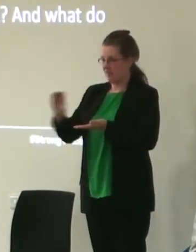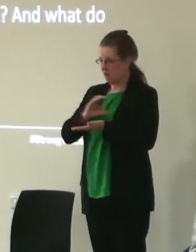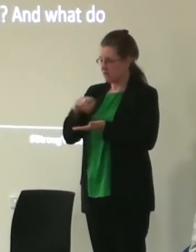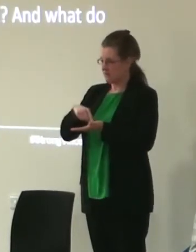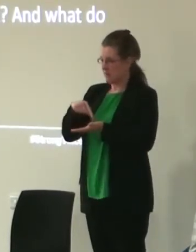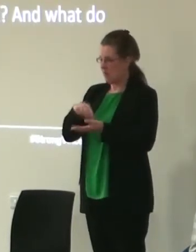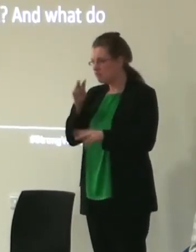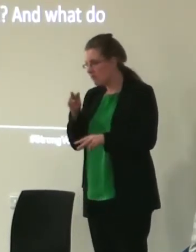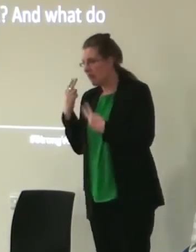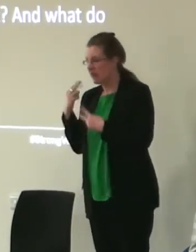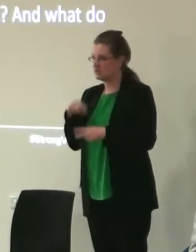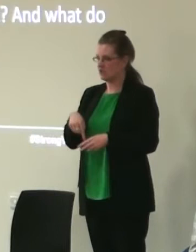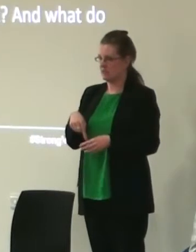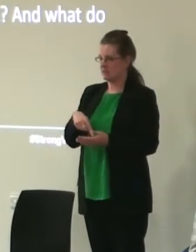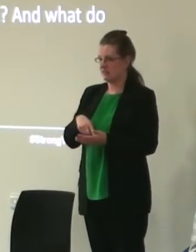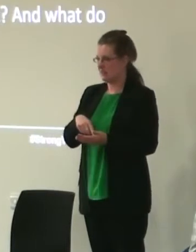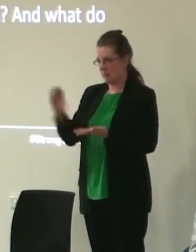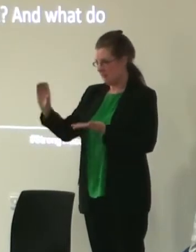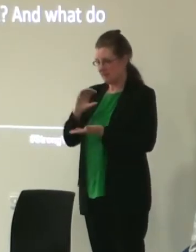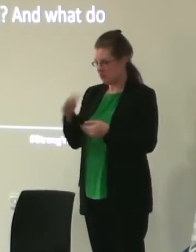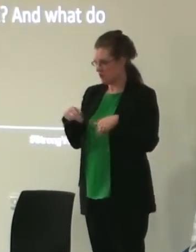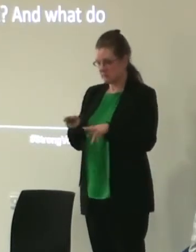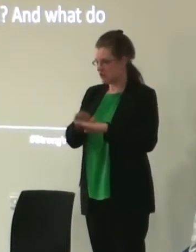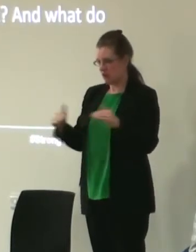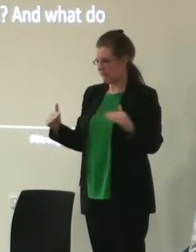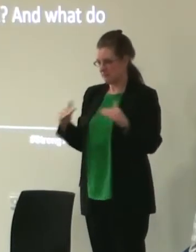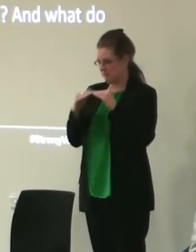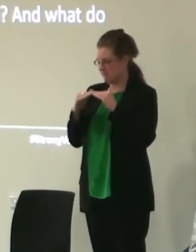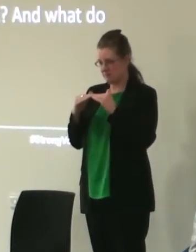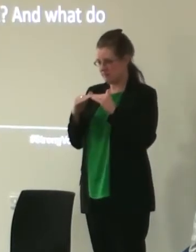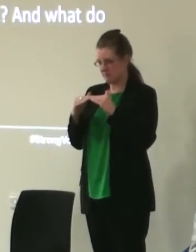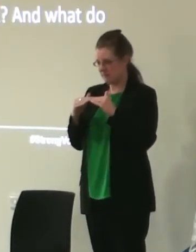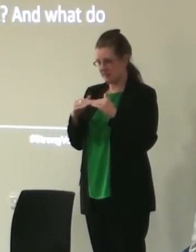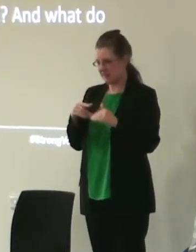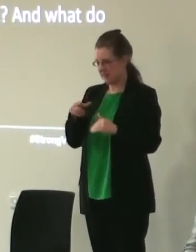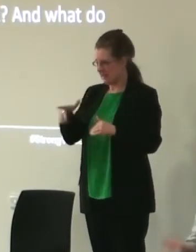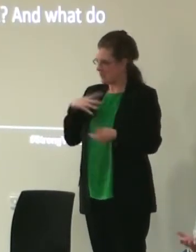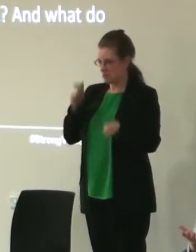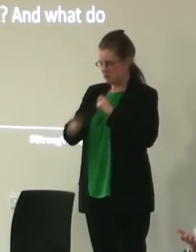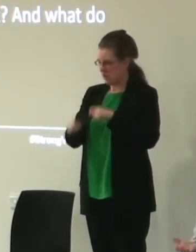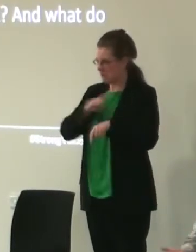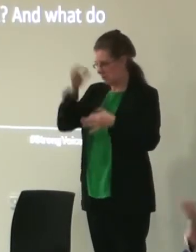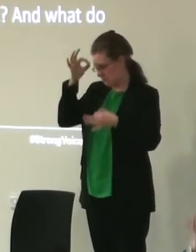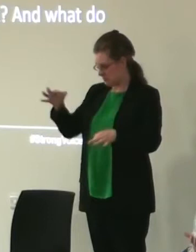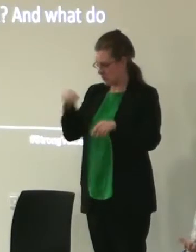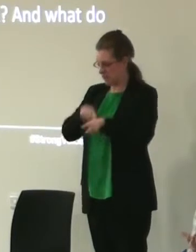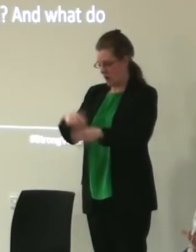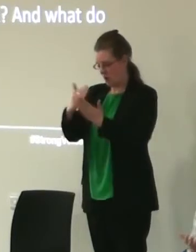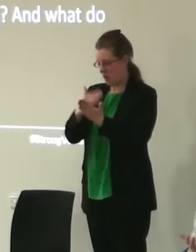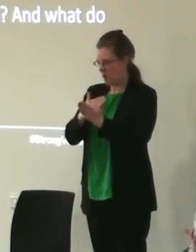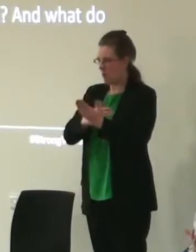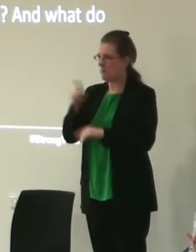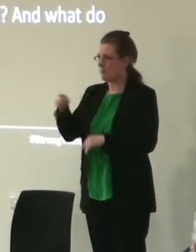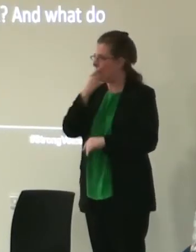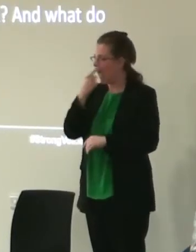about the funding system not being fit for purpose and entirely anachronistic and needing to change but the evidence base